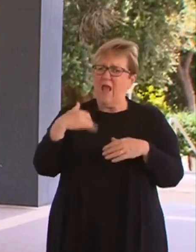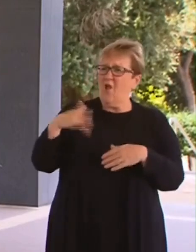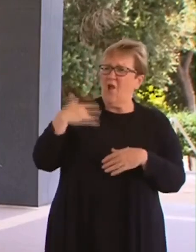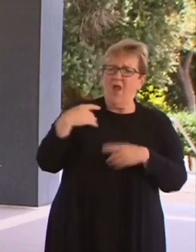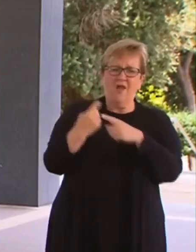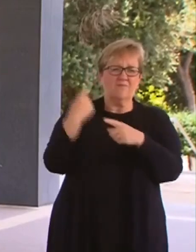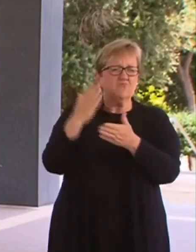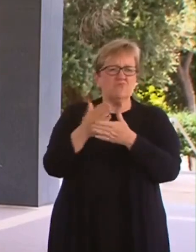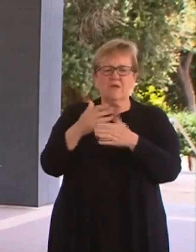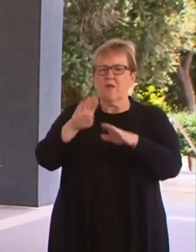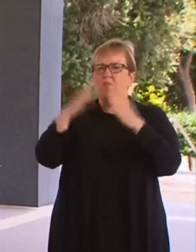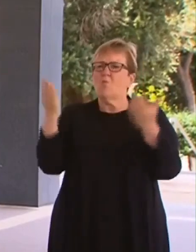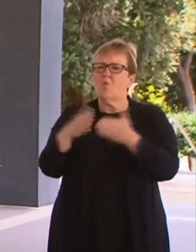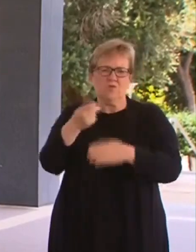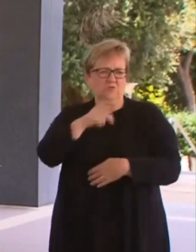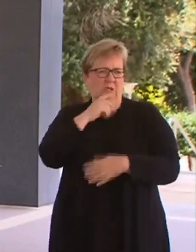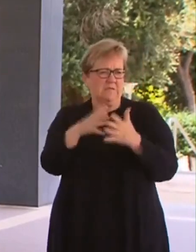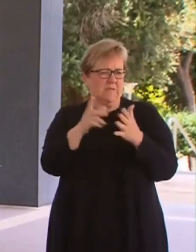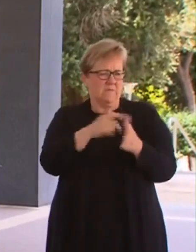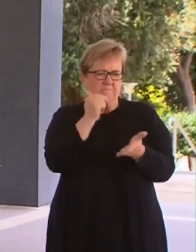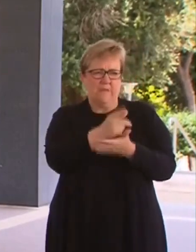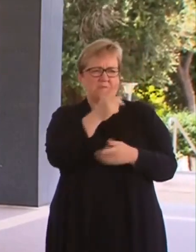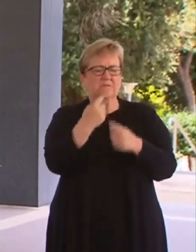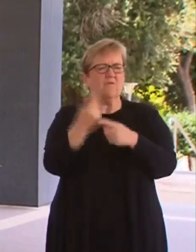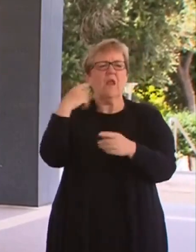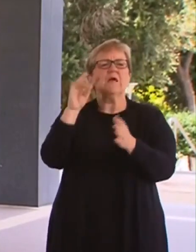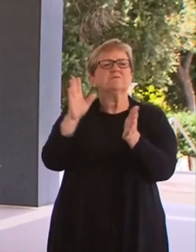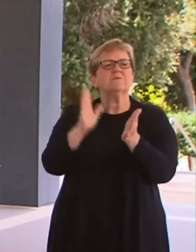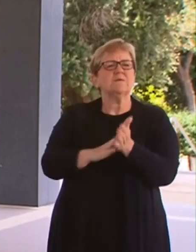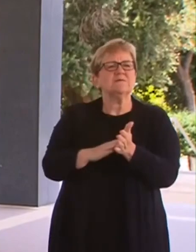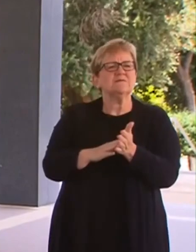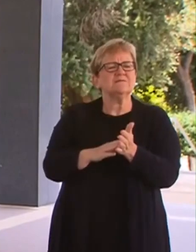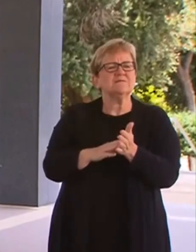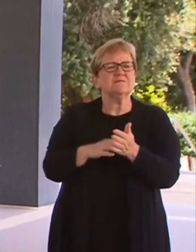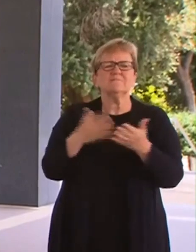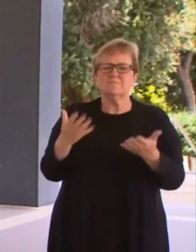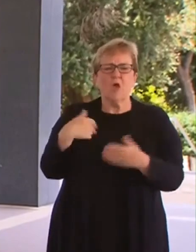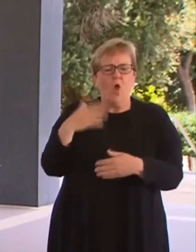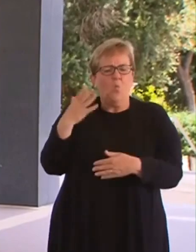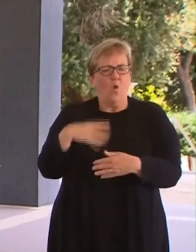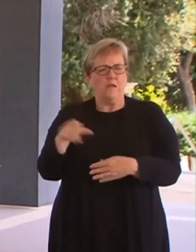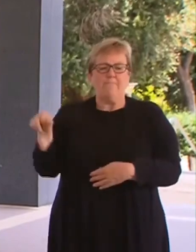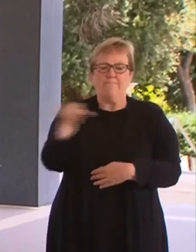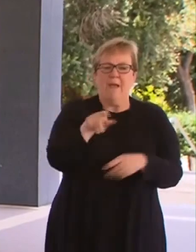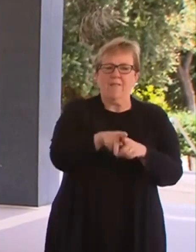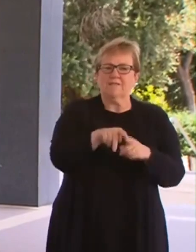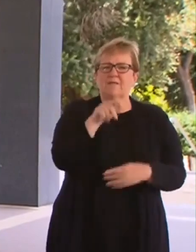that has been the envy of the world for the last 10 months. That's exactly what I want to get back to.